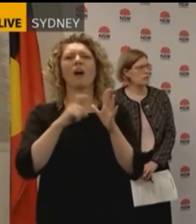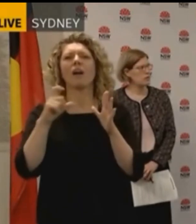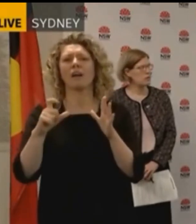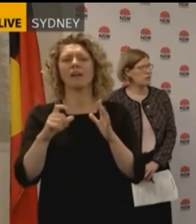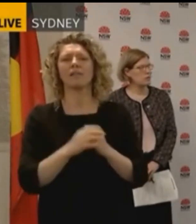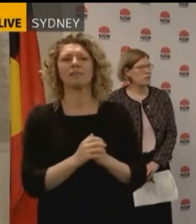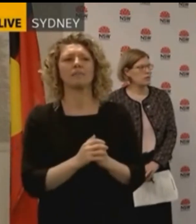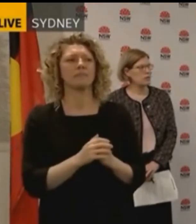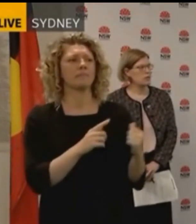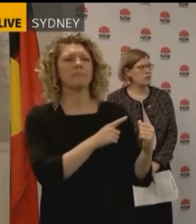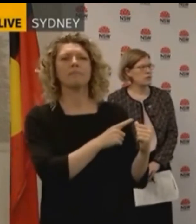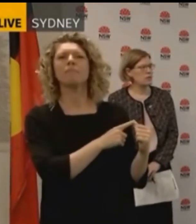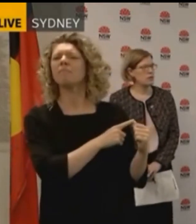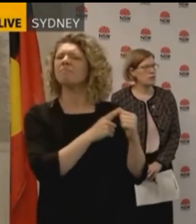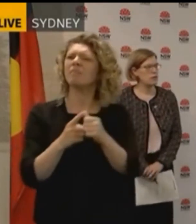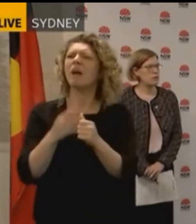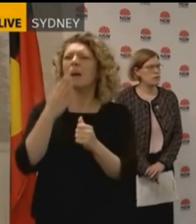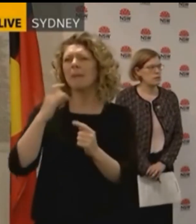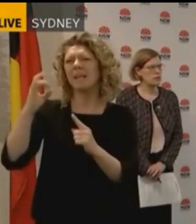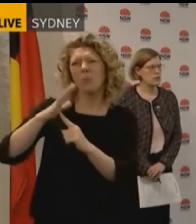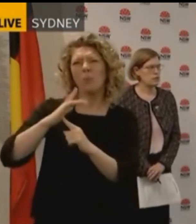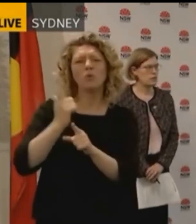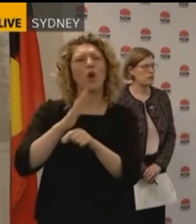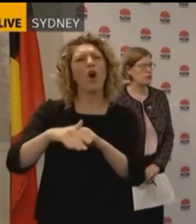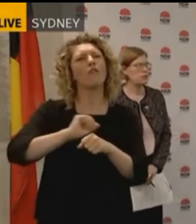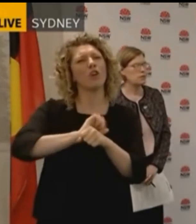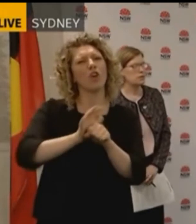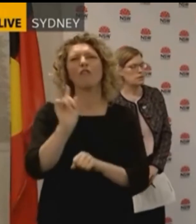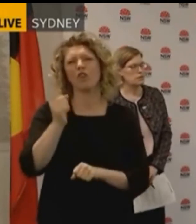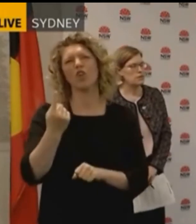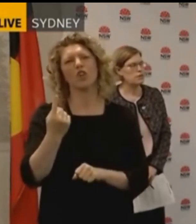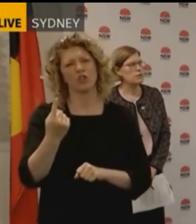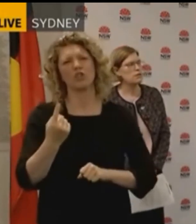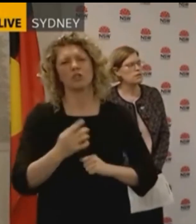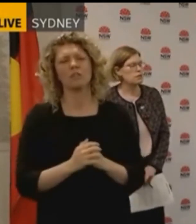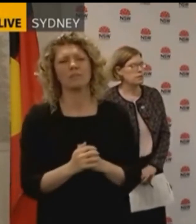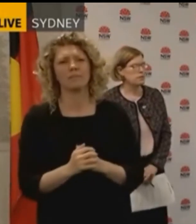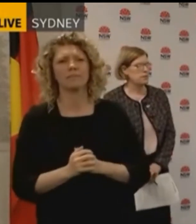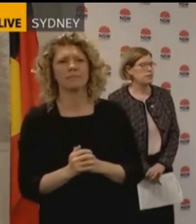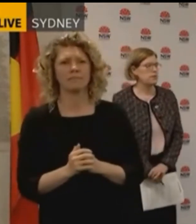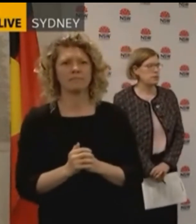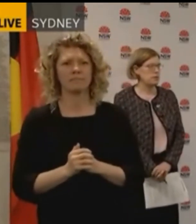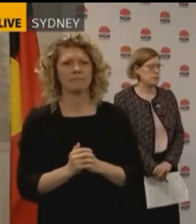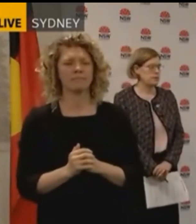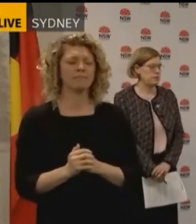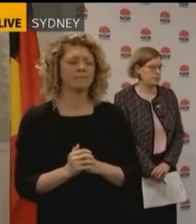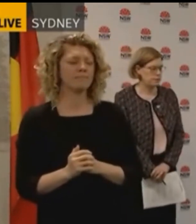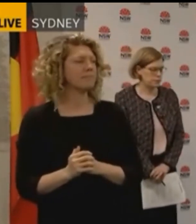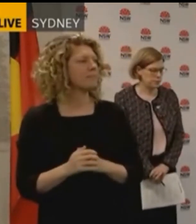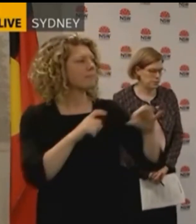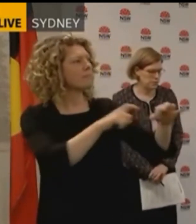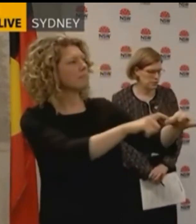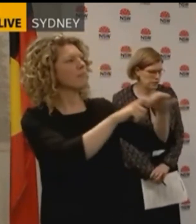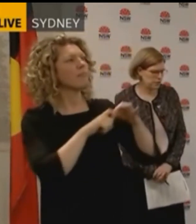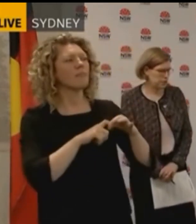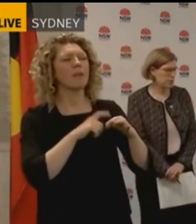Can we just deal with that medical stuff first? Can we stick with the COVID from the start rather than rushing off on other things please? just need May the Minister of Dr Chant, so you mentioned